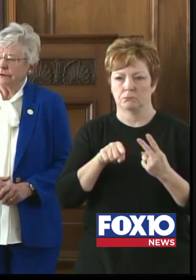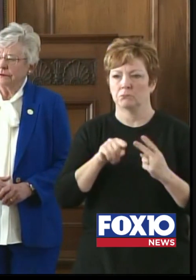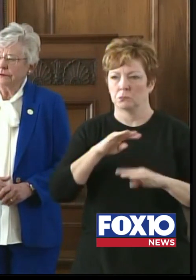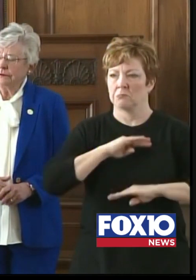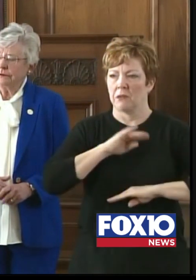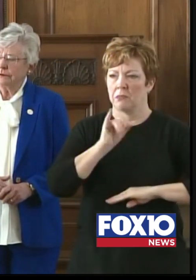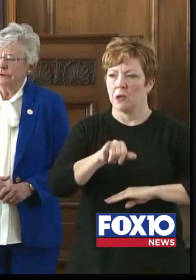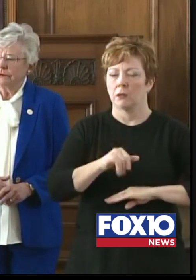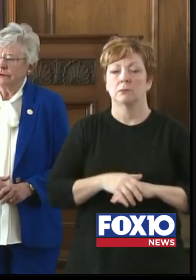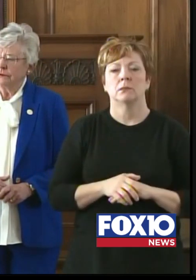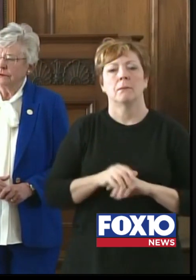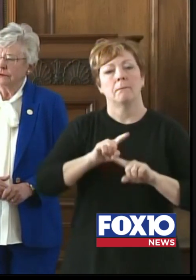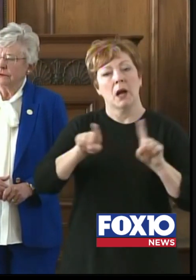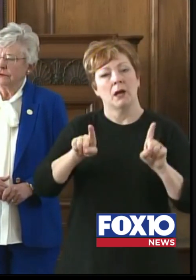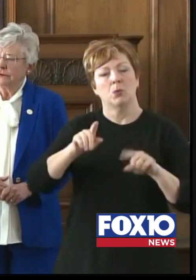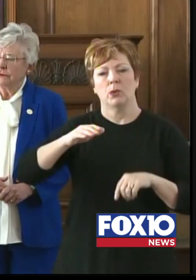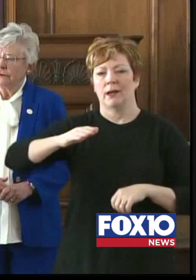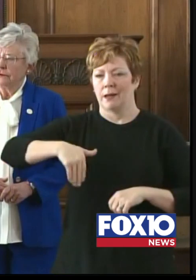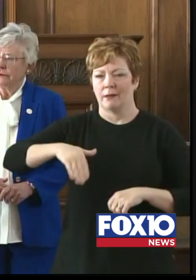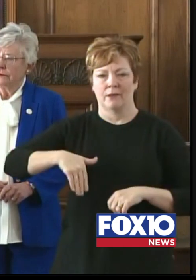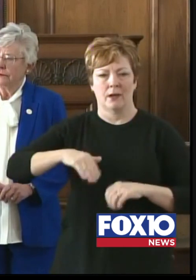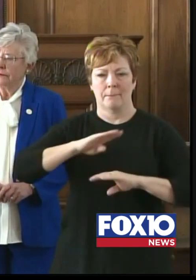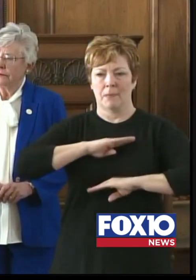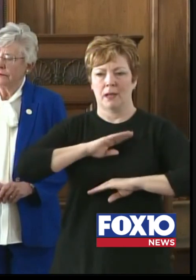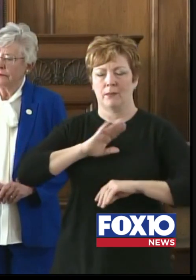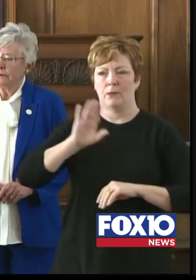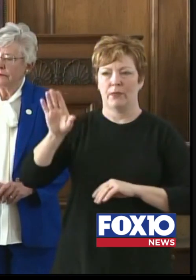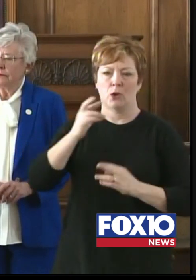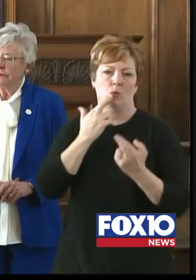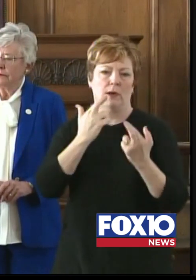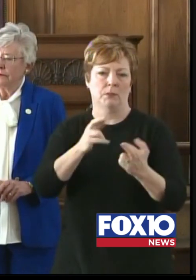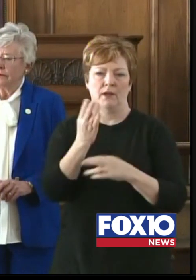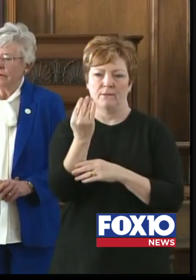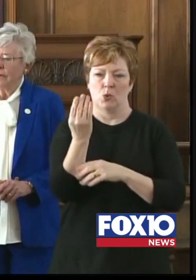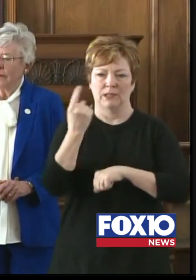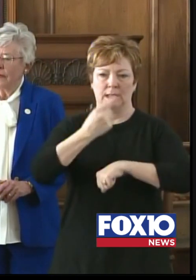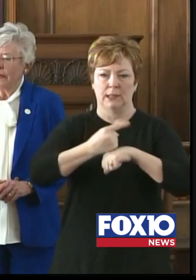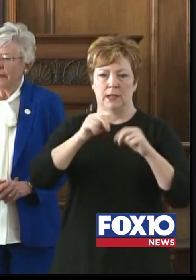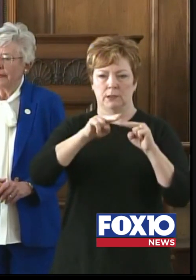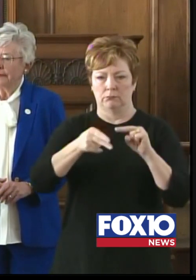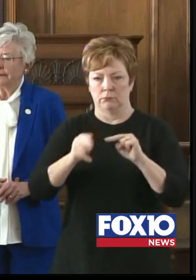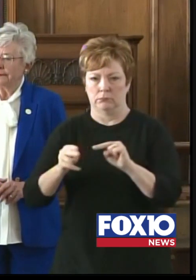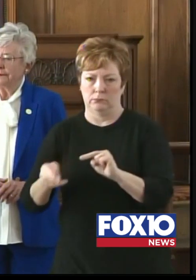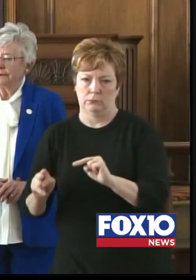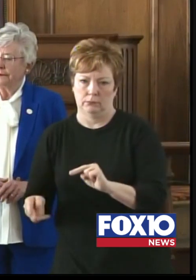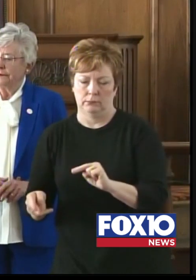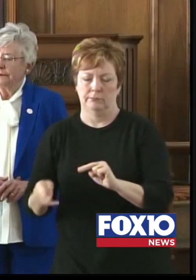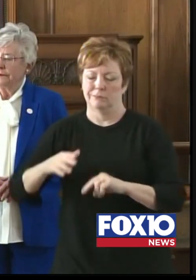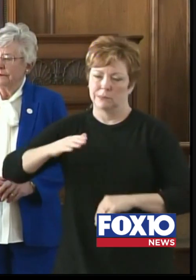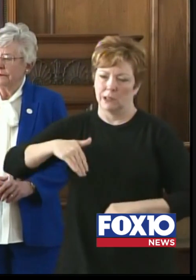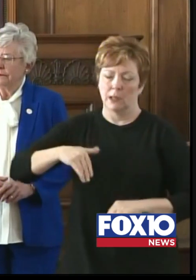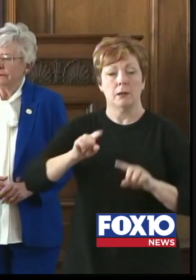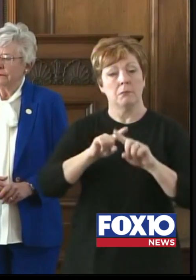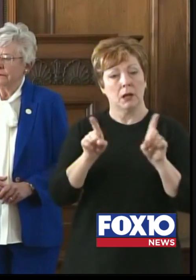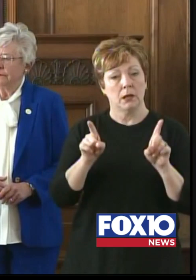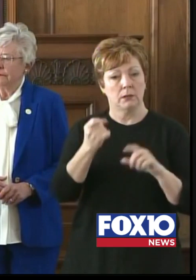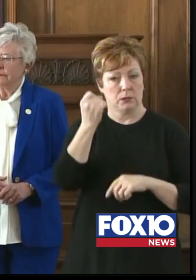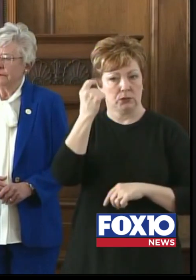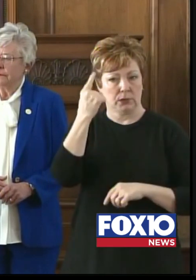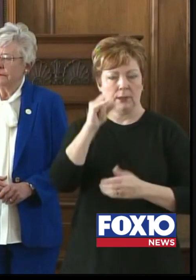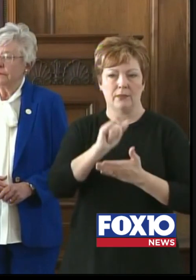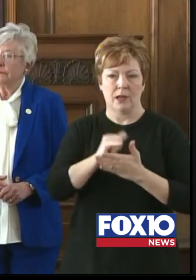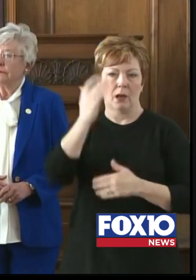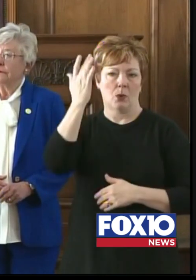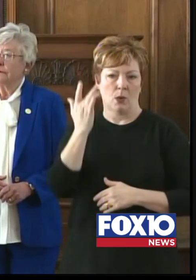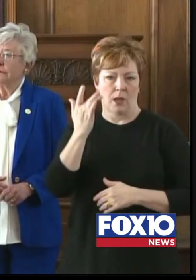the 14 days sustained decline that is recommended in those guidelines. And I would say for that reason we are not